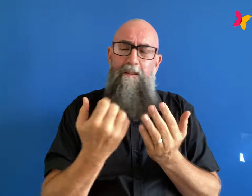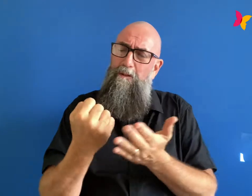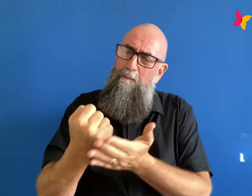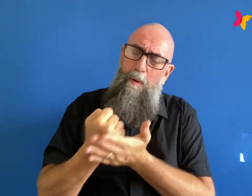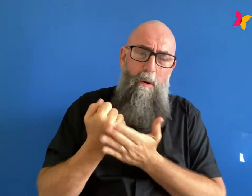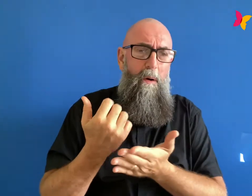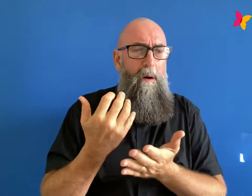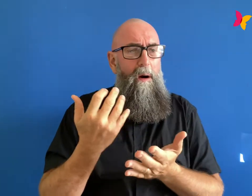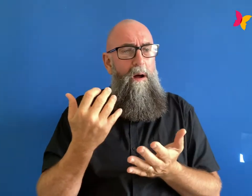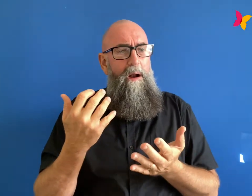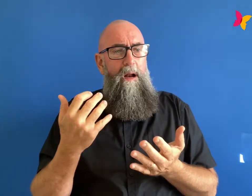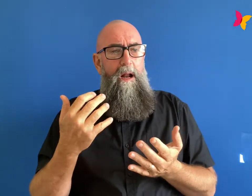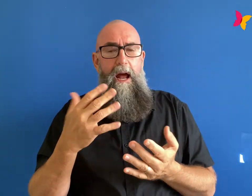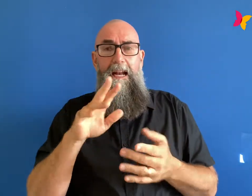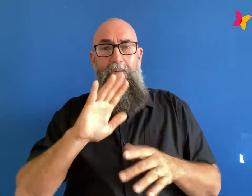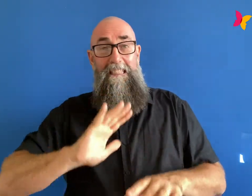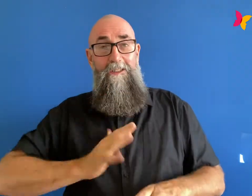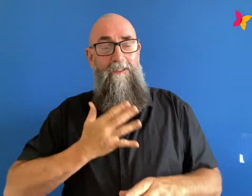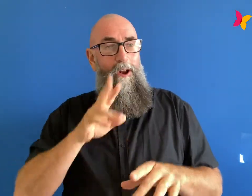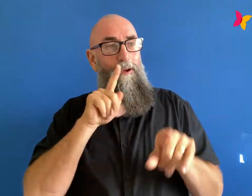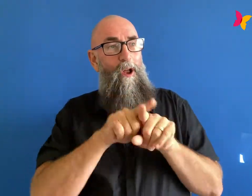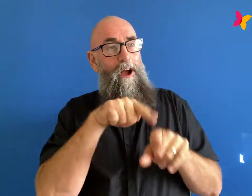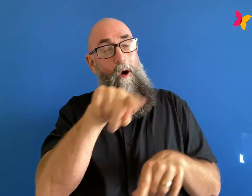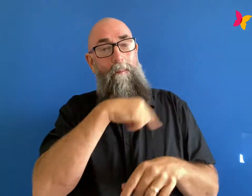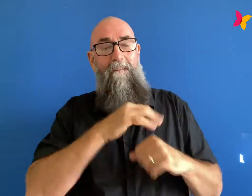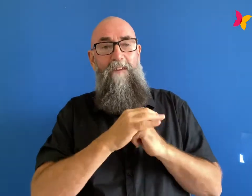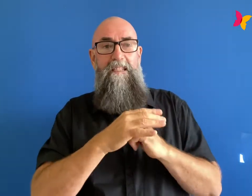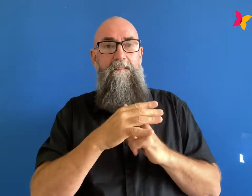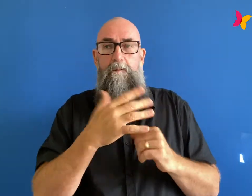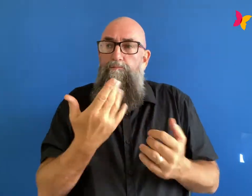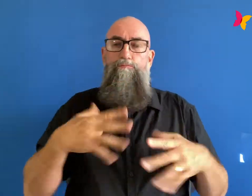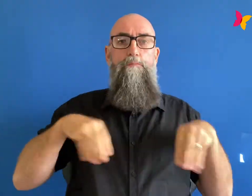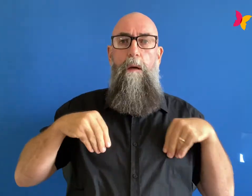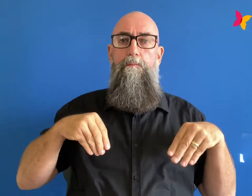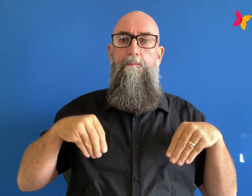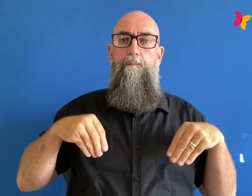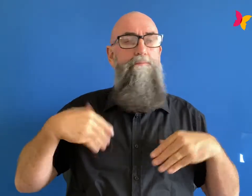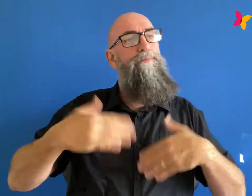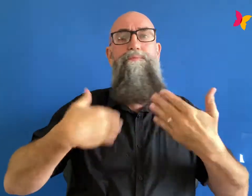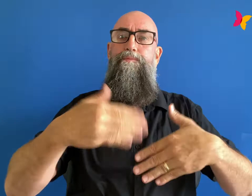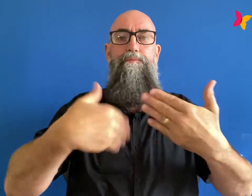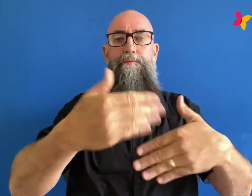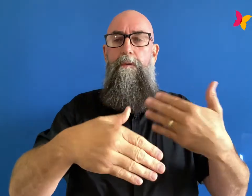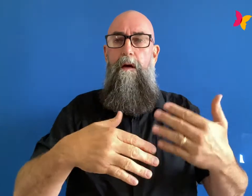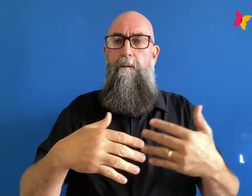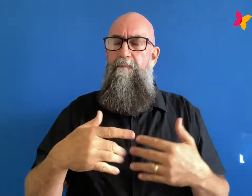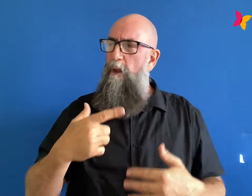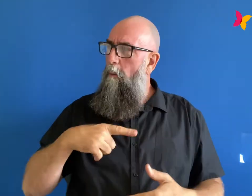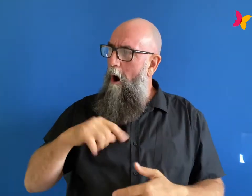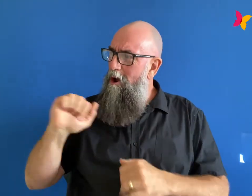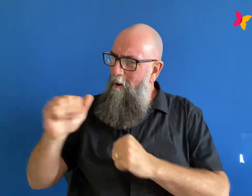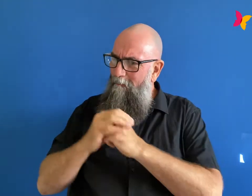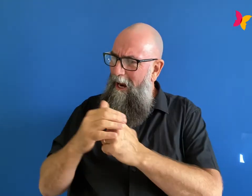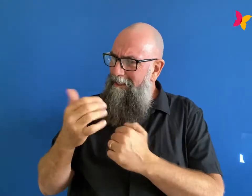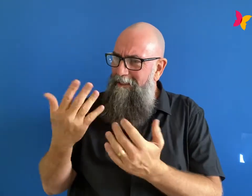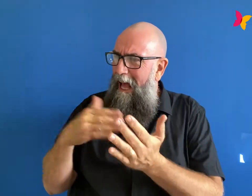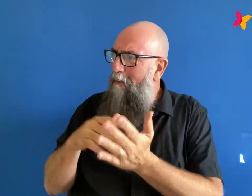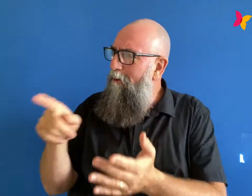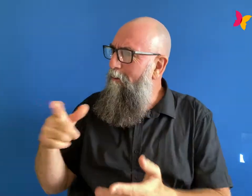i hadn't just missed a whole year why do you think your friends went to that much effort i just think they're really good people and